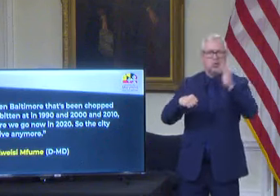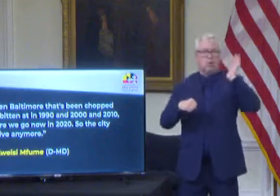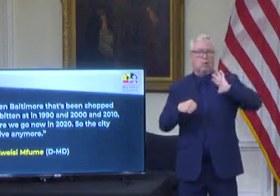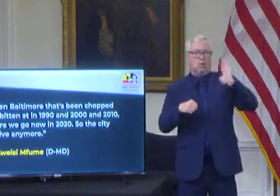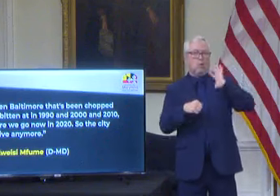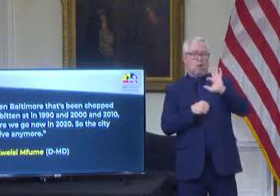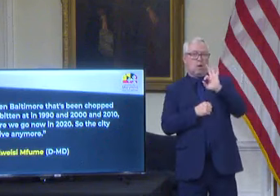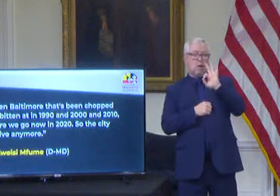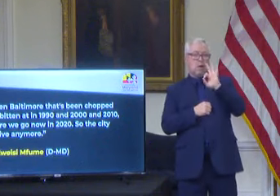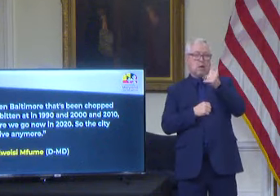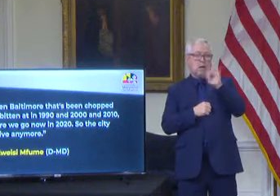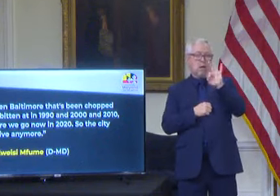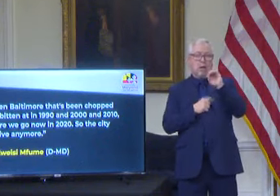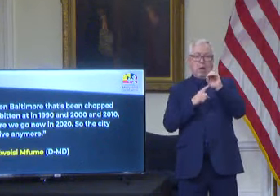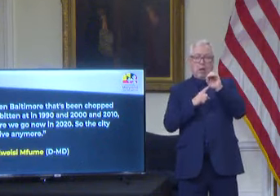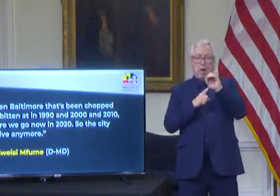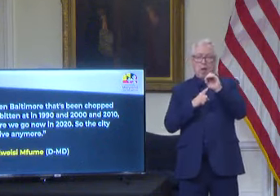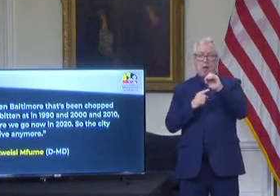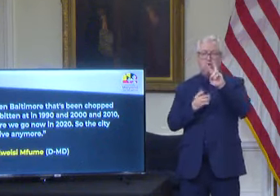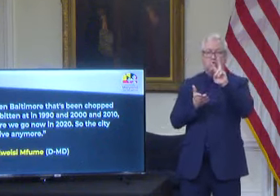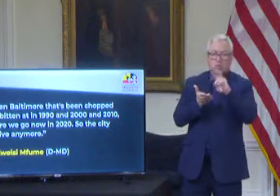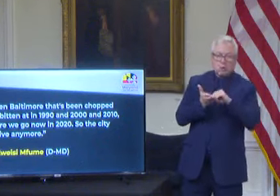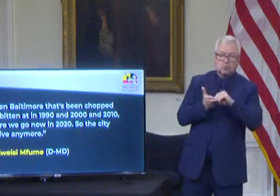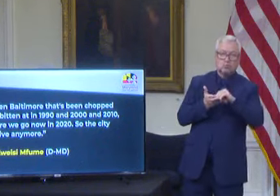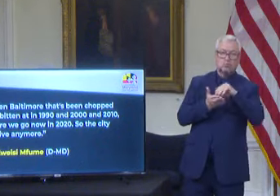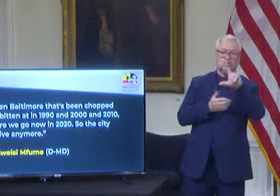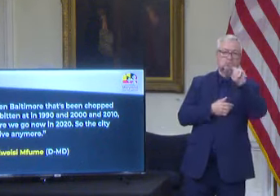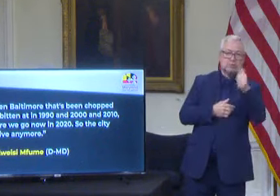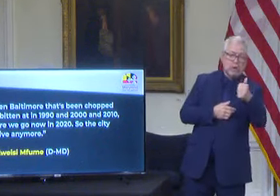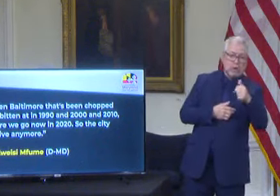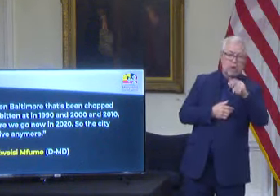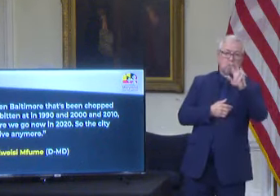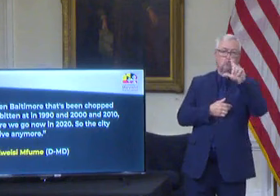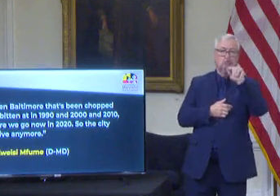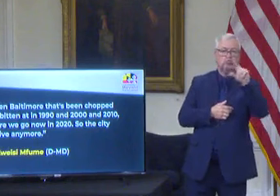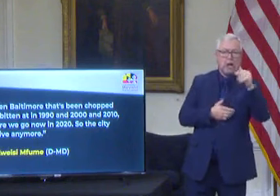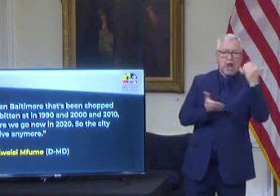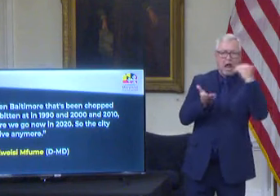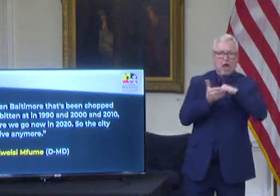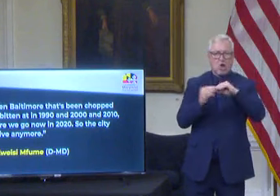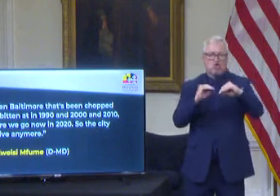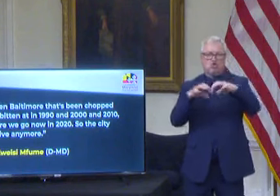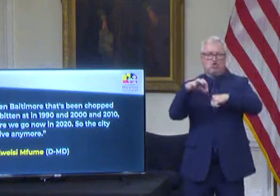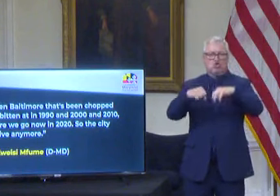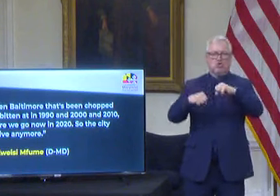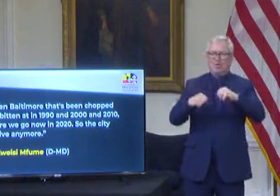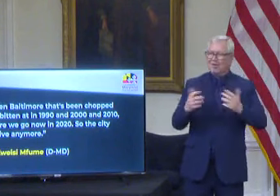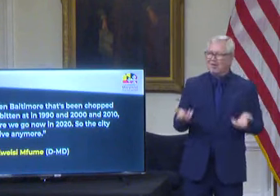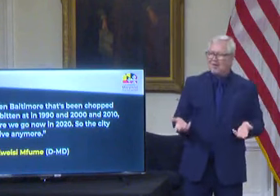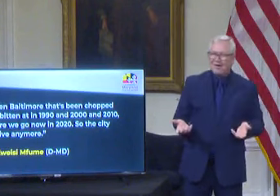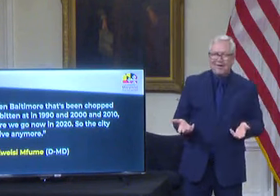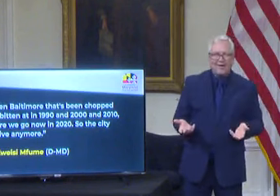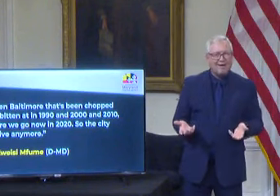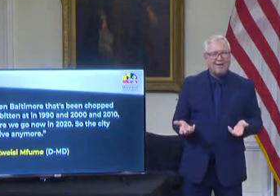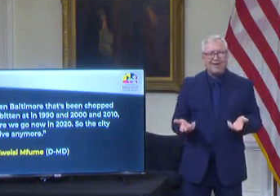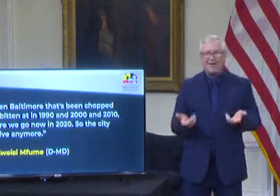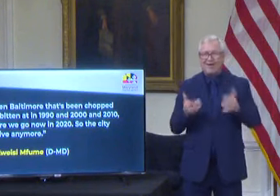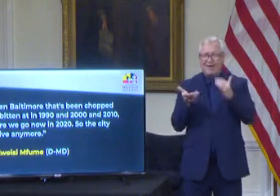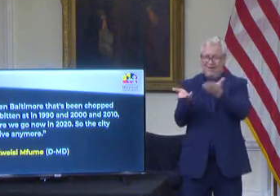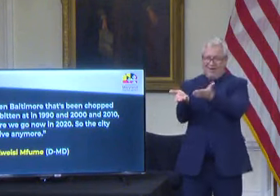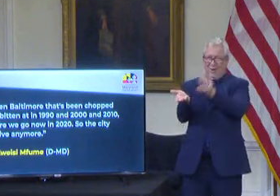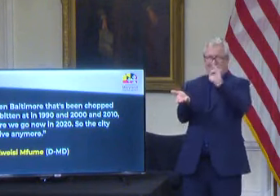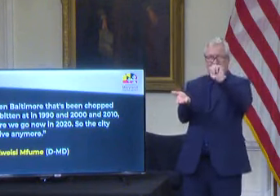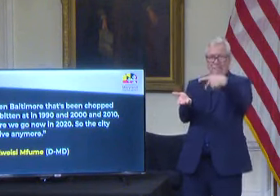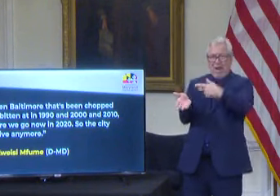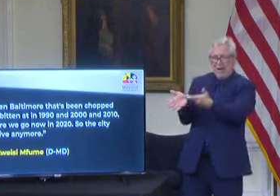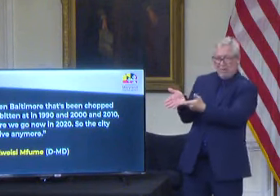2010 and here we go now again in 2020. These gerrymandered maps will be challenged